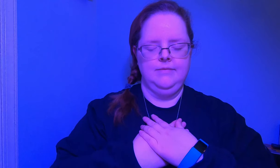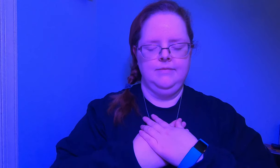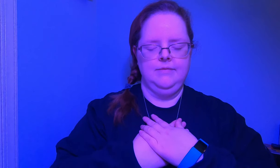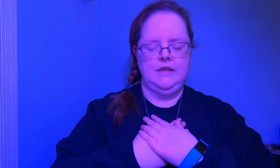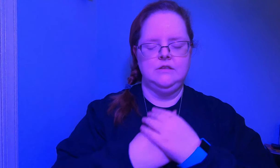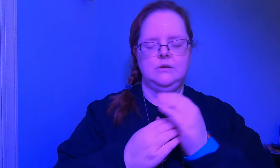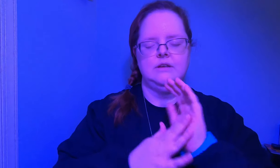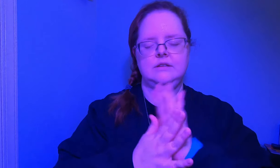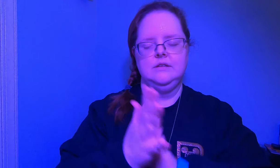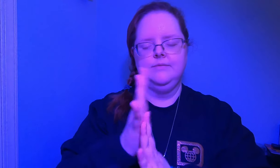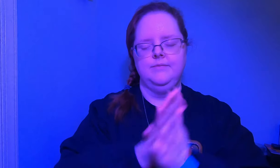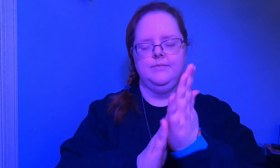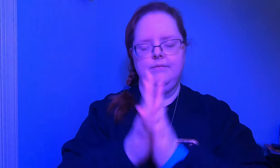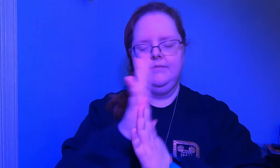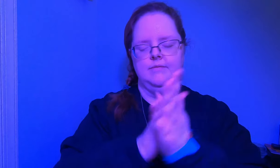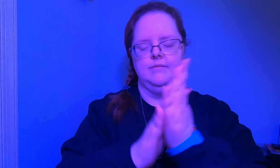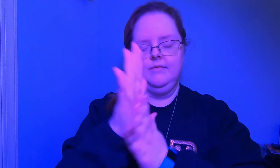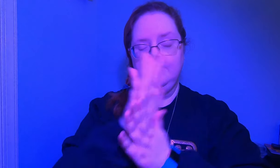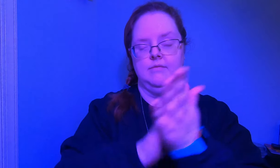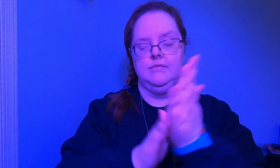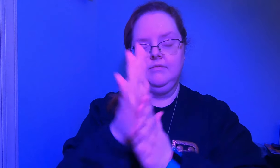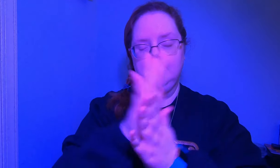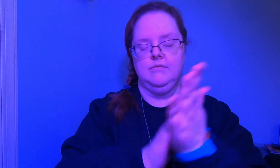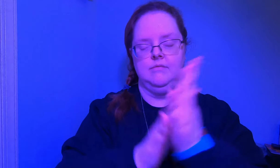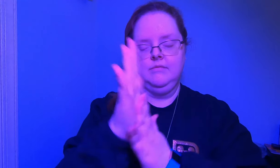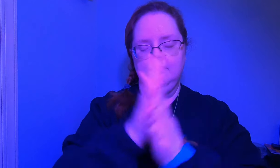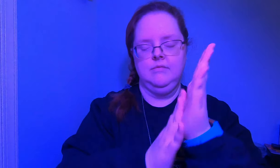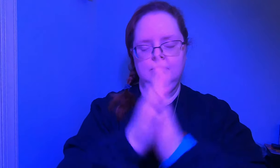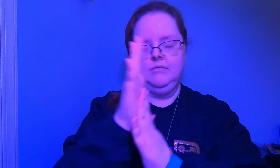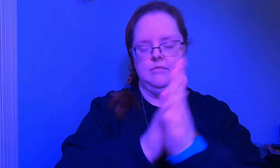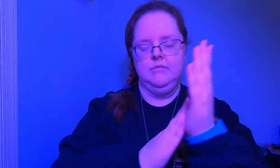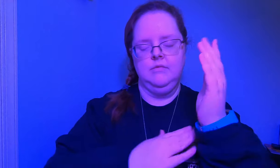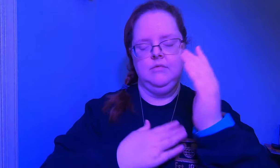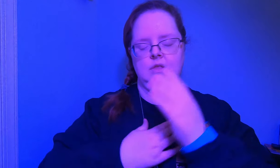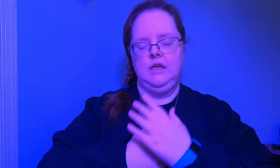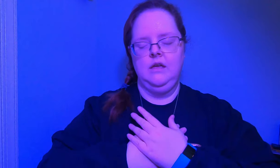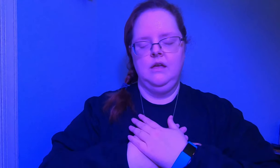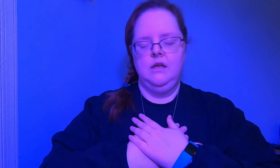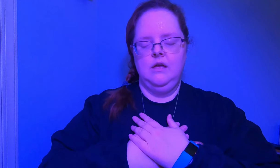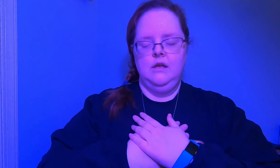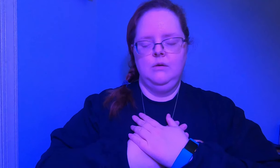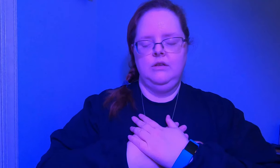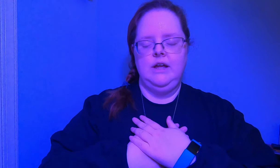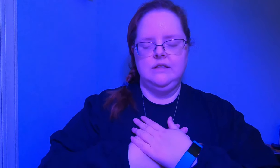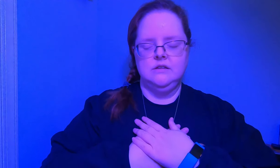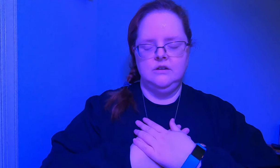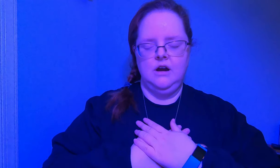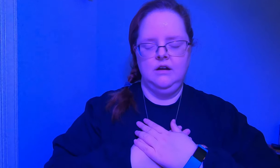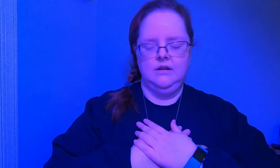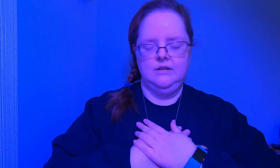and so it is and it with your hands on your heart